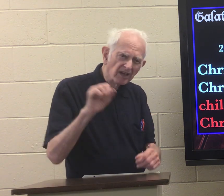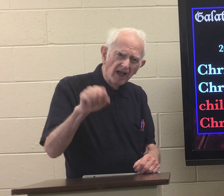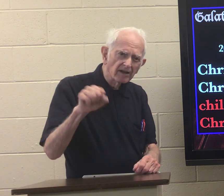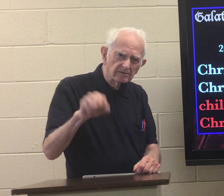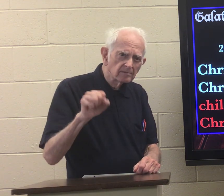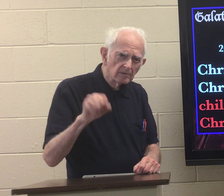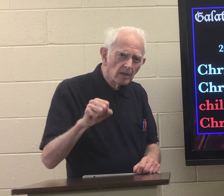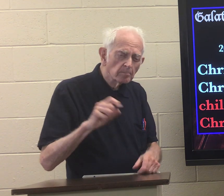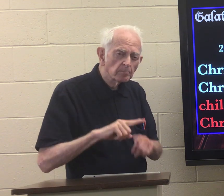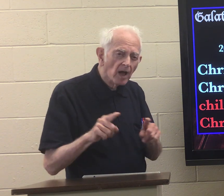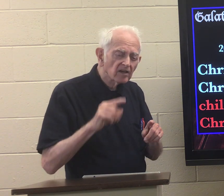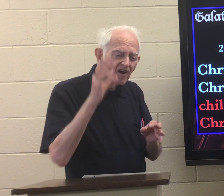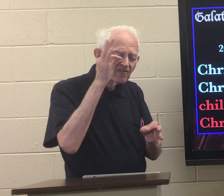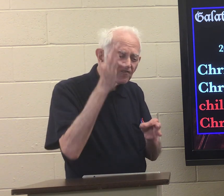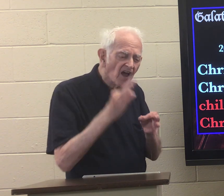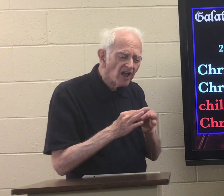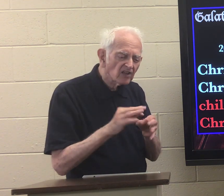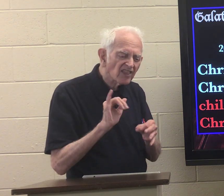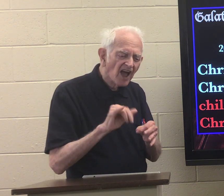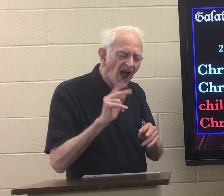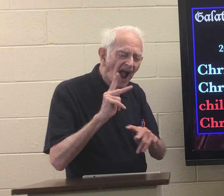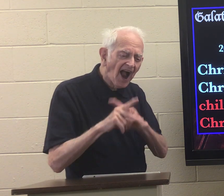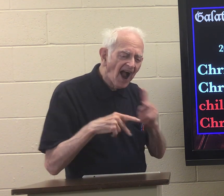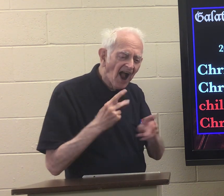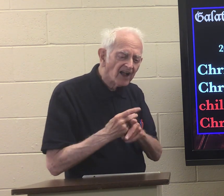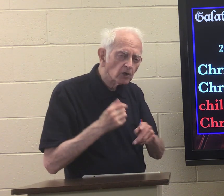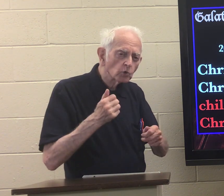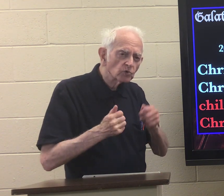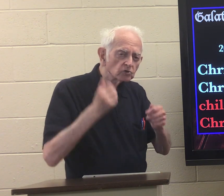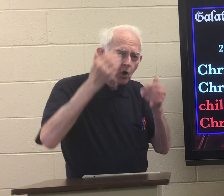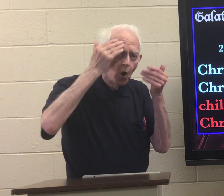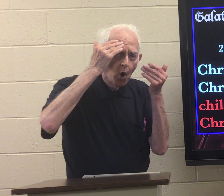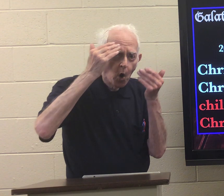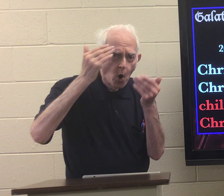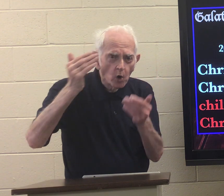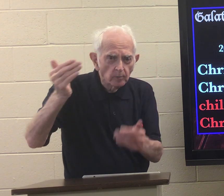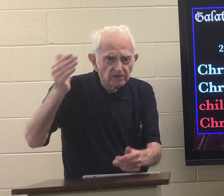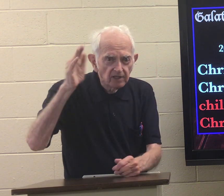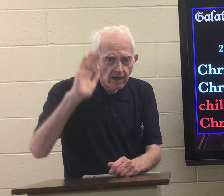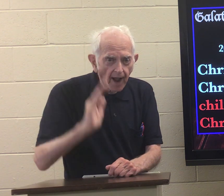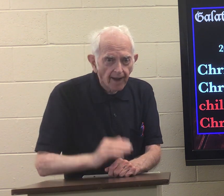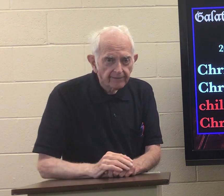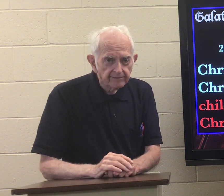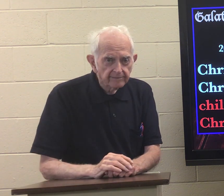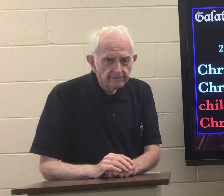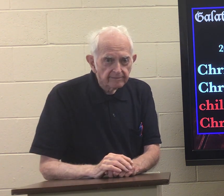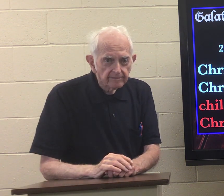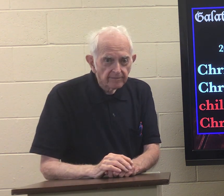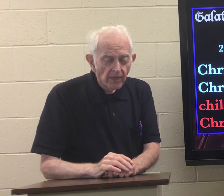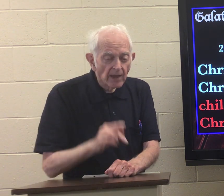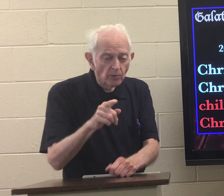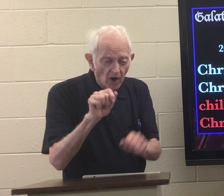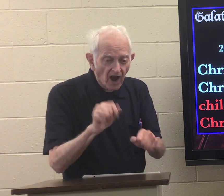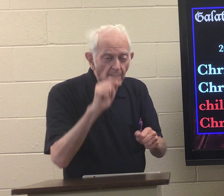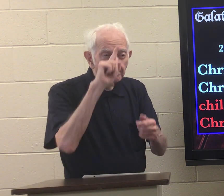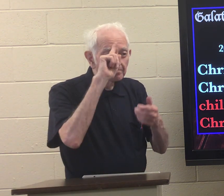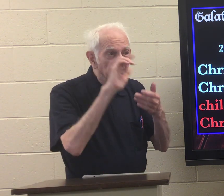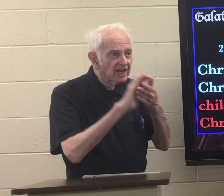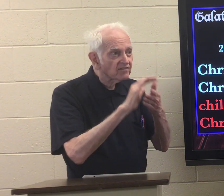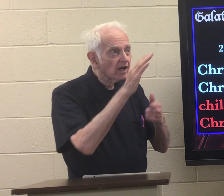faith yes but faith is that kind which obeys God you